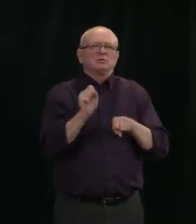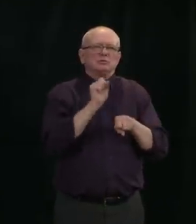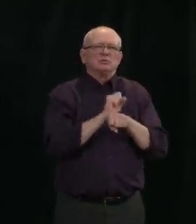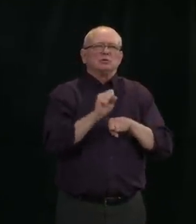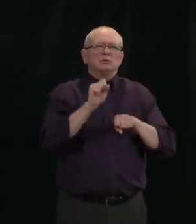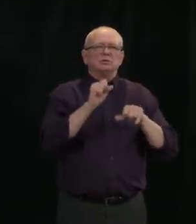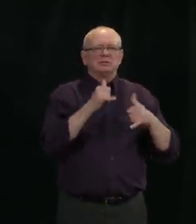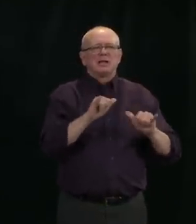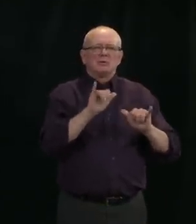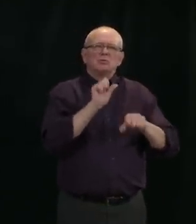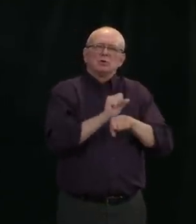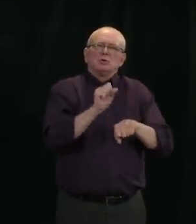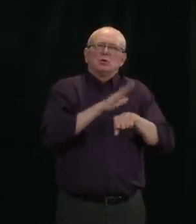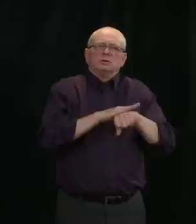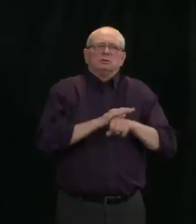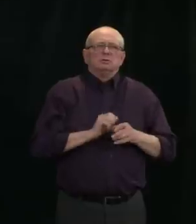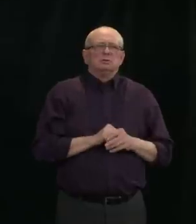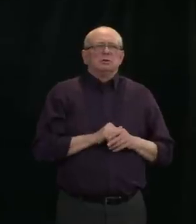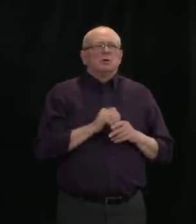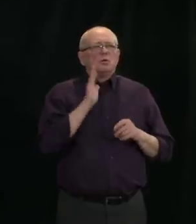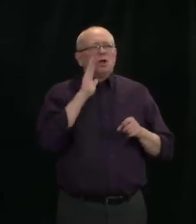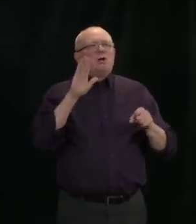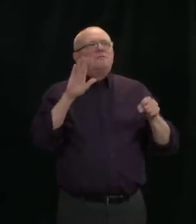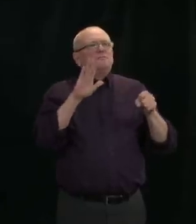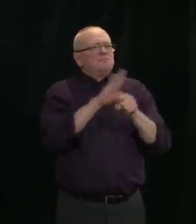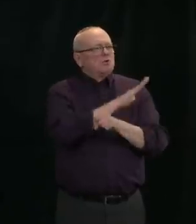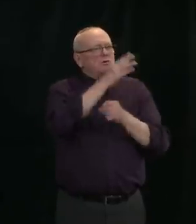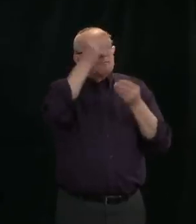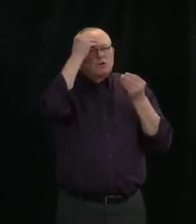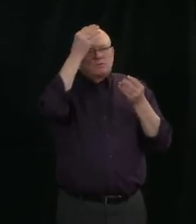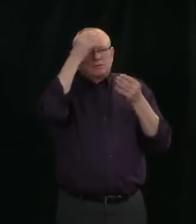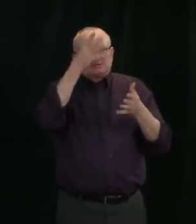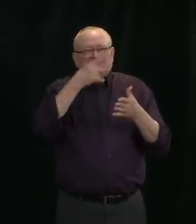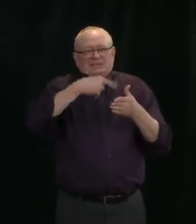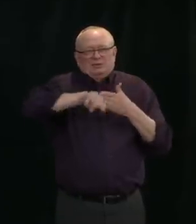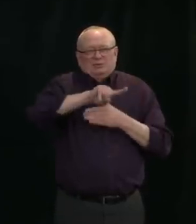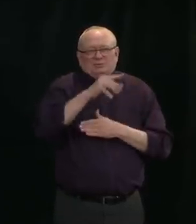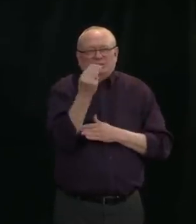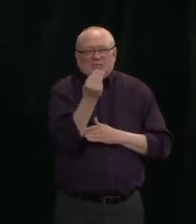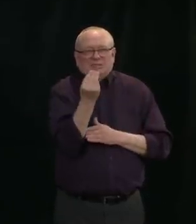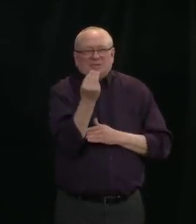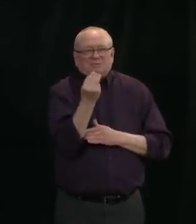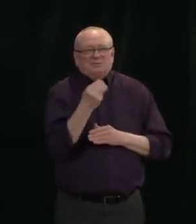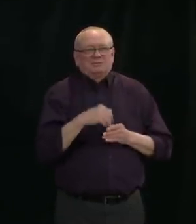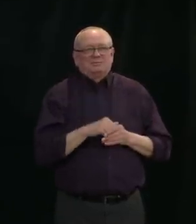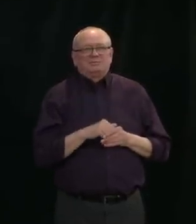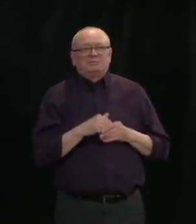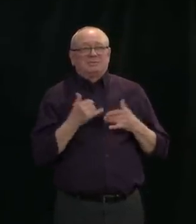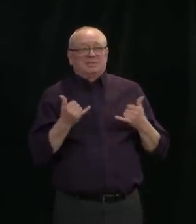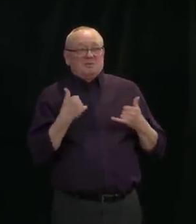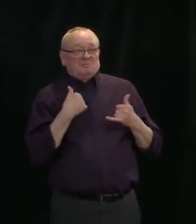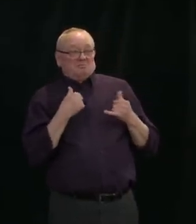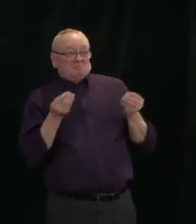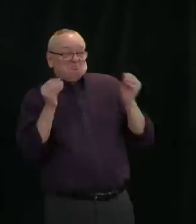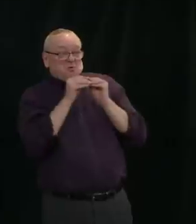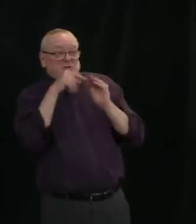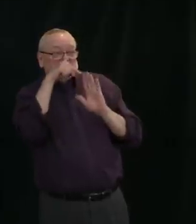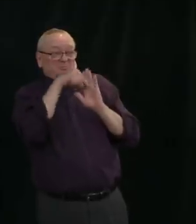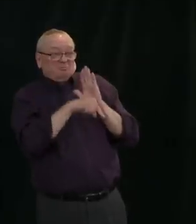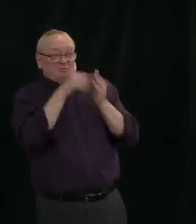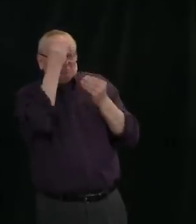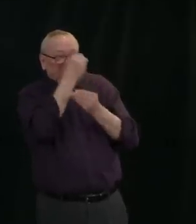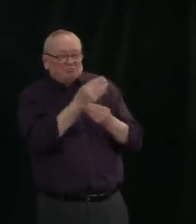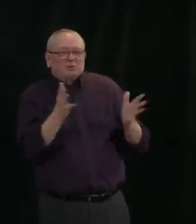briefing from the Government House Leader. That will be on Monday, I believe. And I'm sorry I don't have more details. We do have worked out